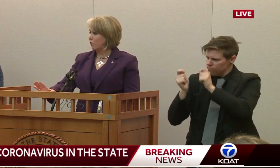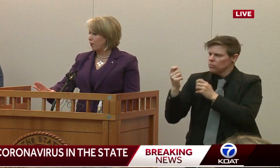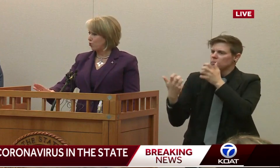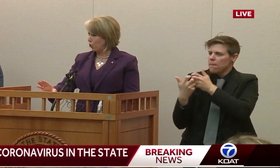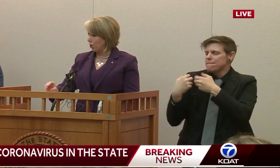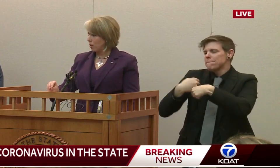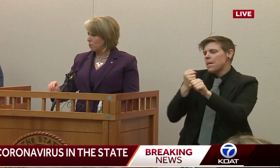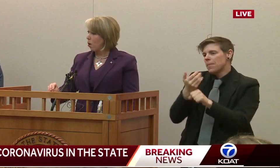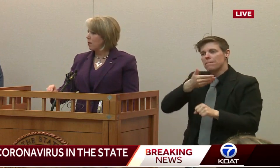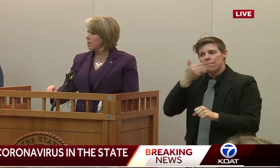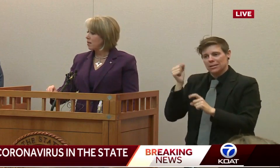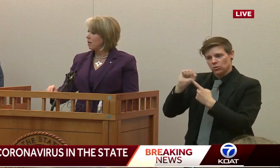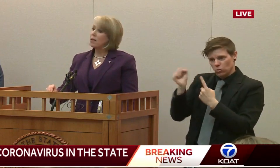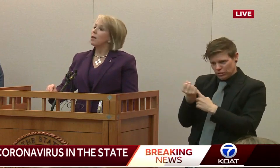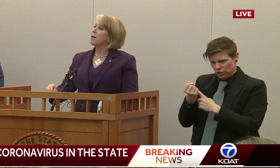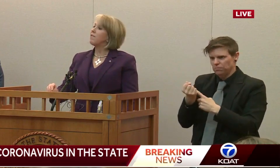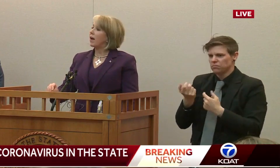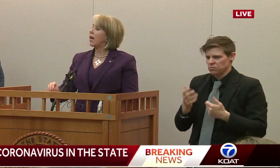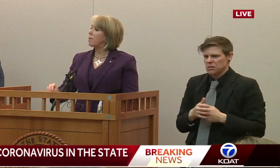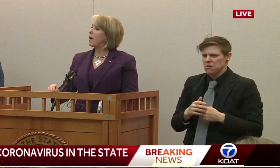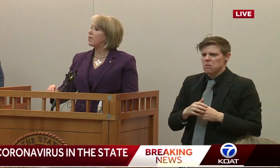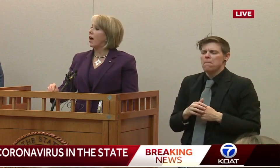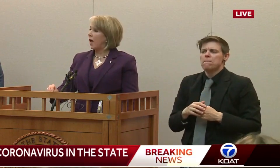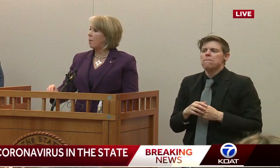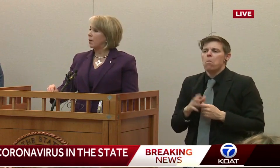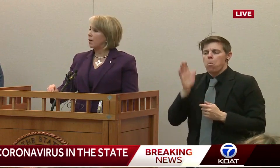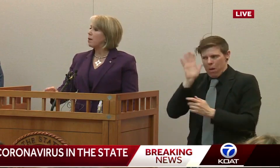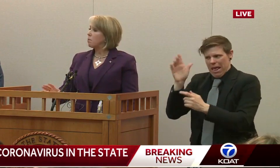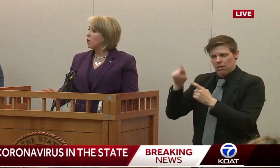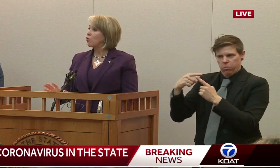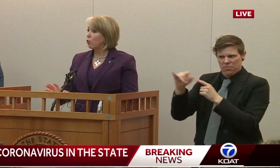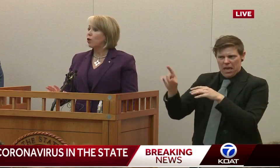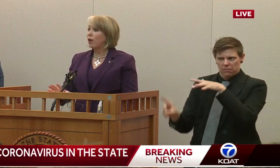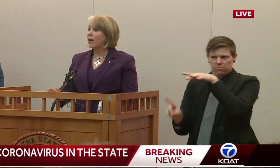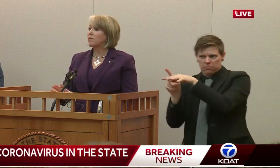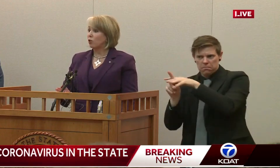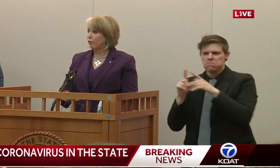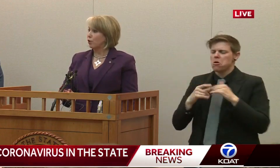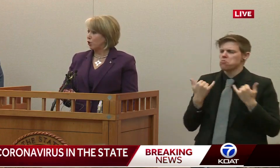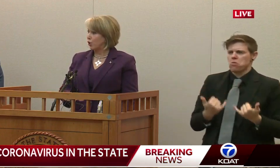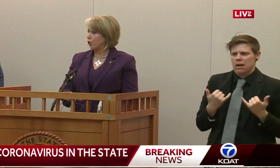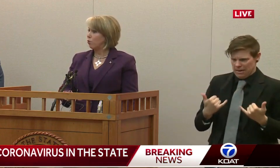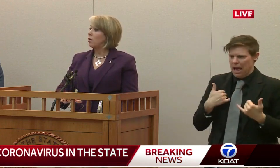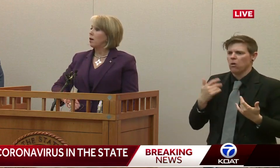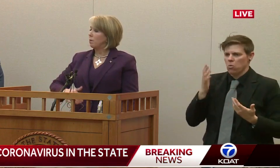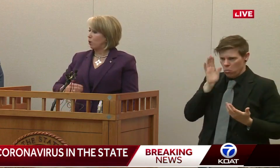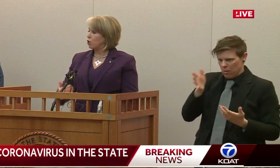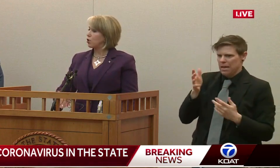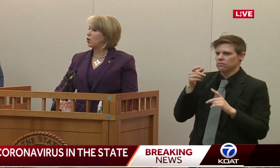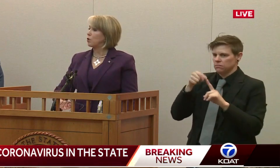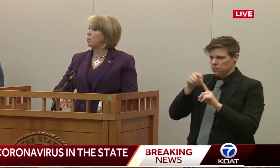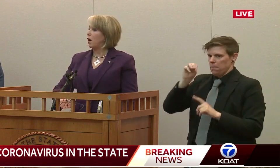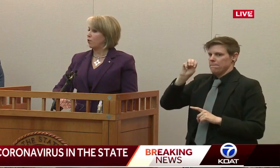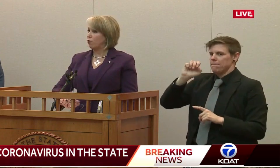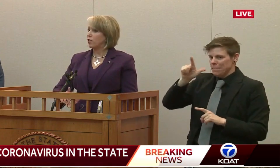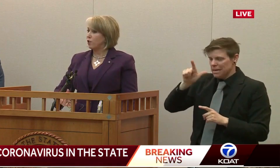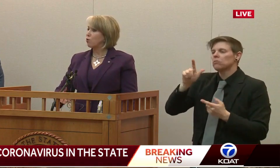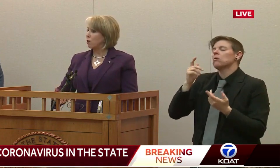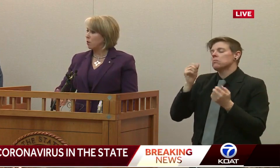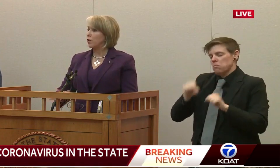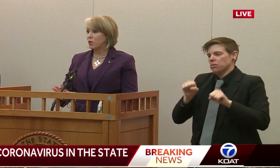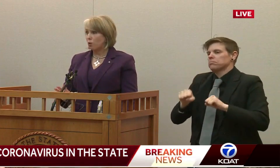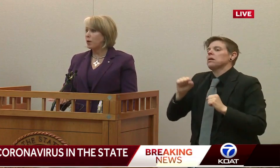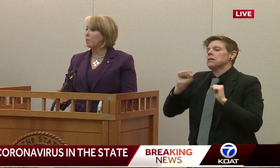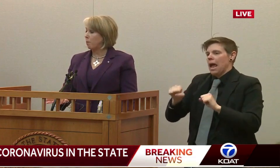gives me any cause for concern at this moment. That if I can't make that happen, meals will get delivered to you, emergency responders